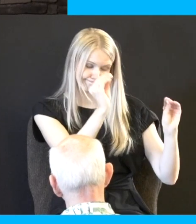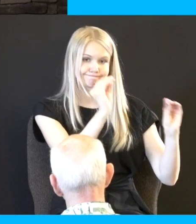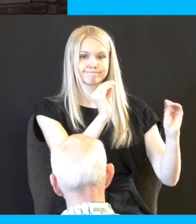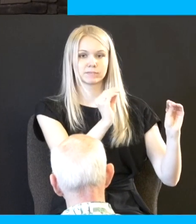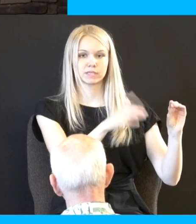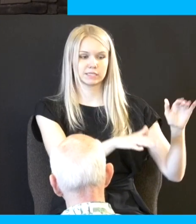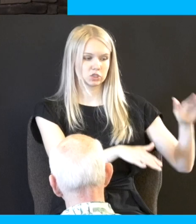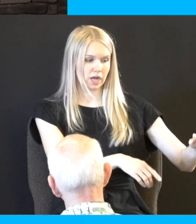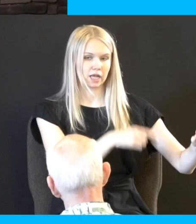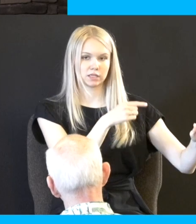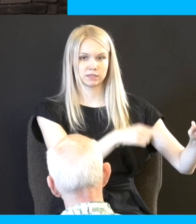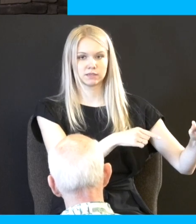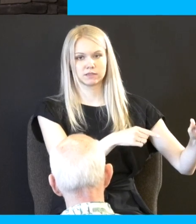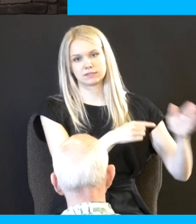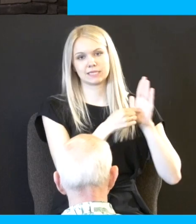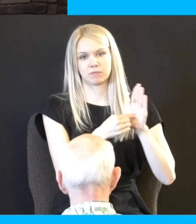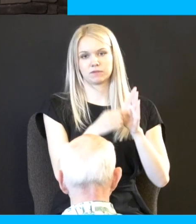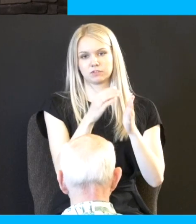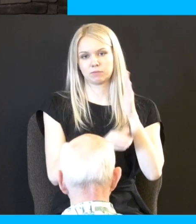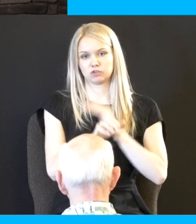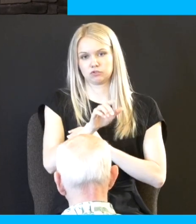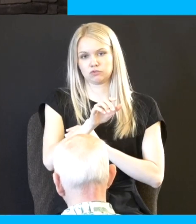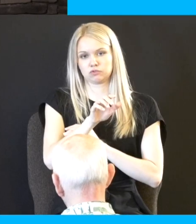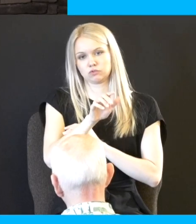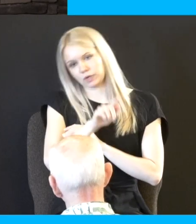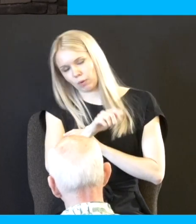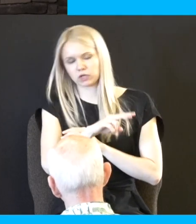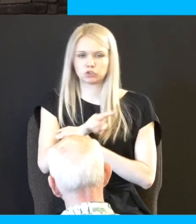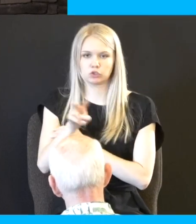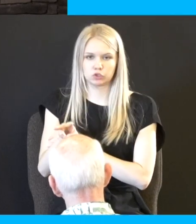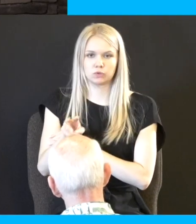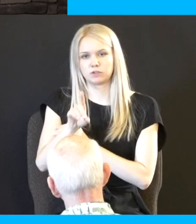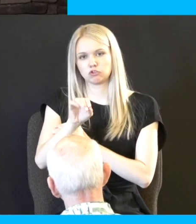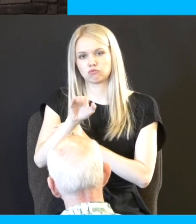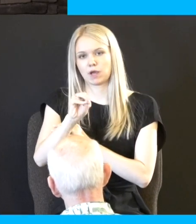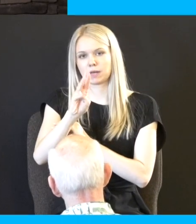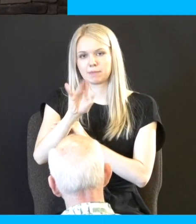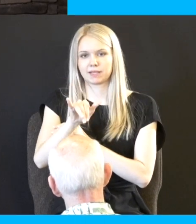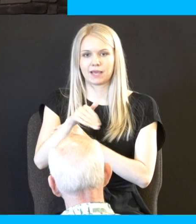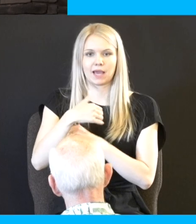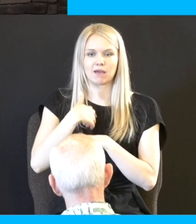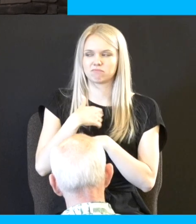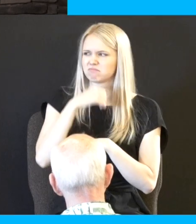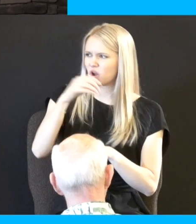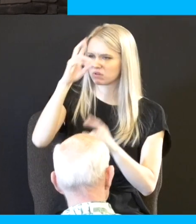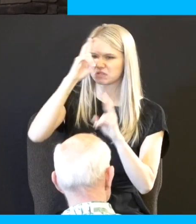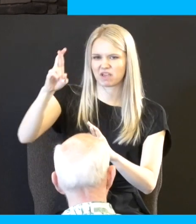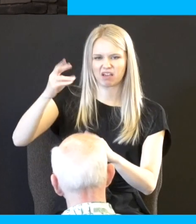here in this example in chapter 22 of Deuteronomy or 21 where they have such disrespect for the parents of parental authority you've chased